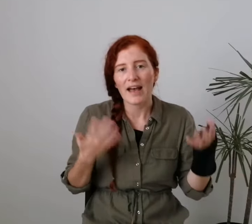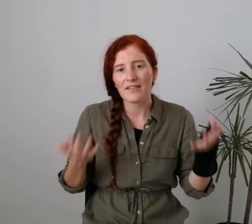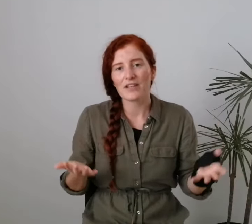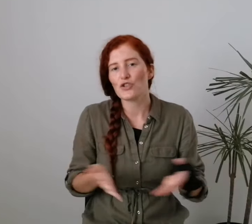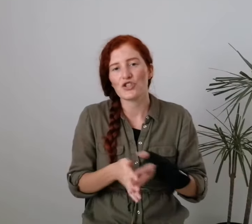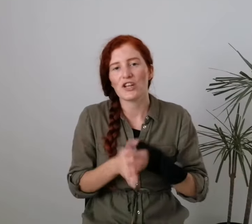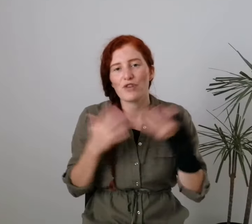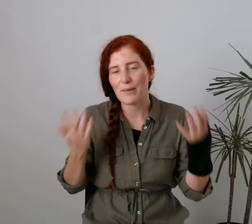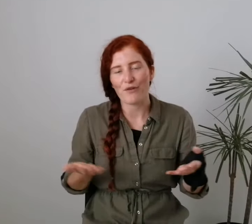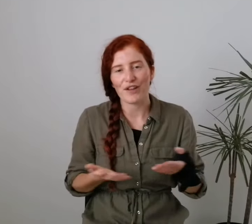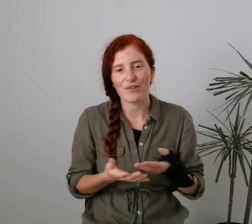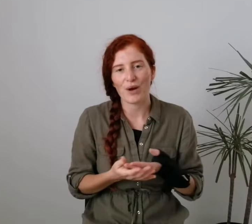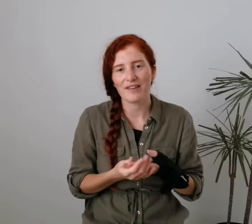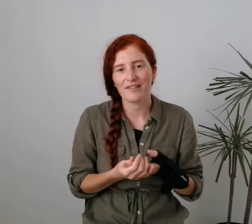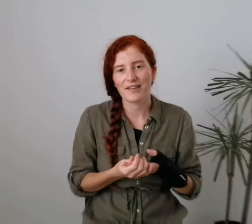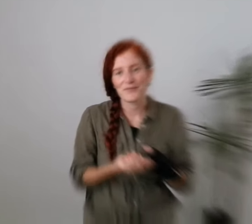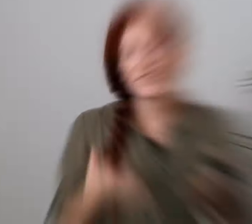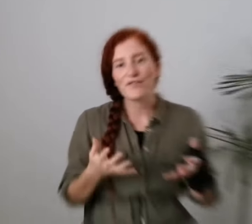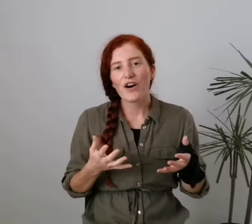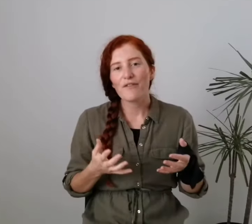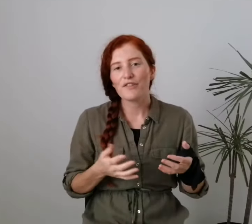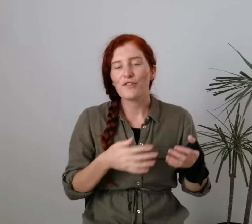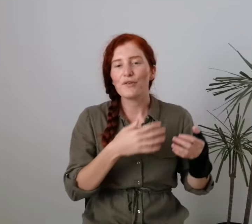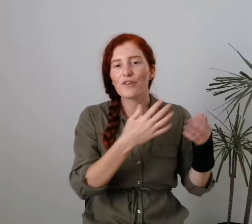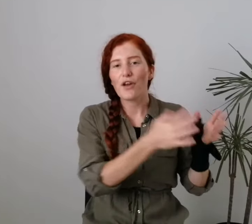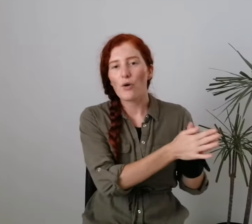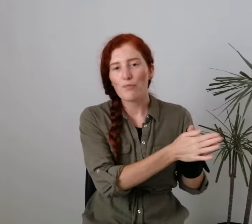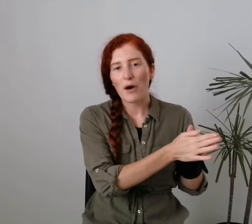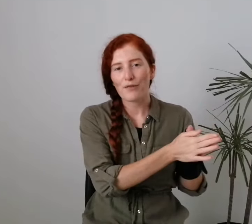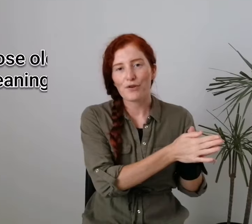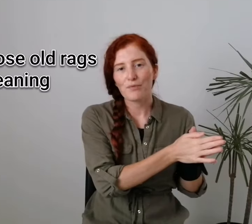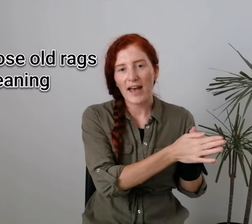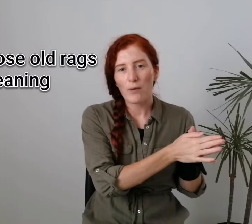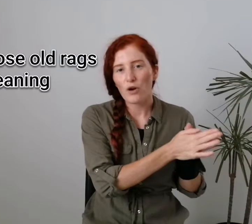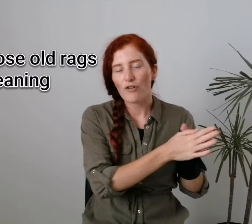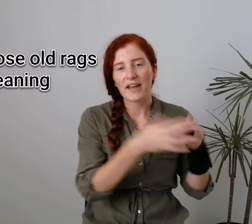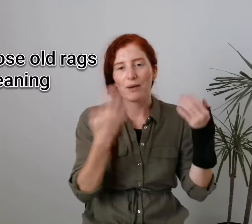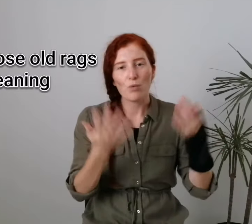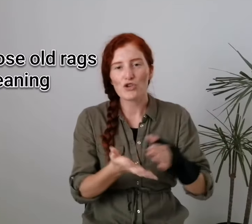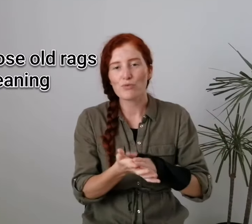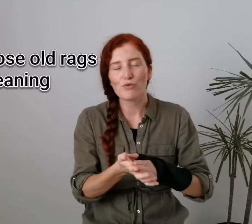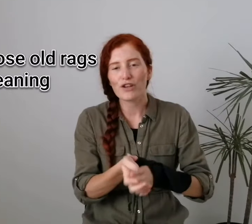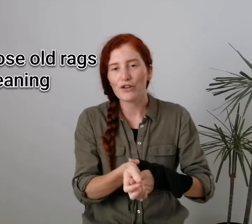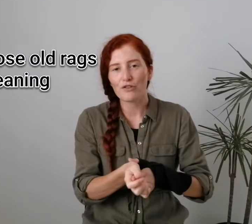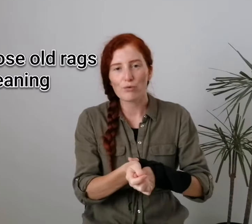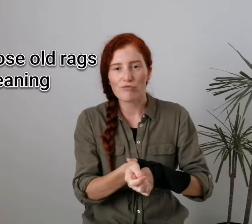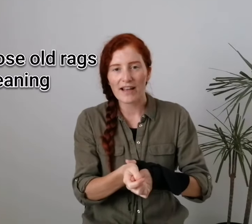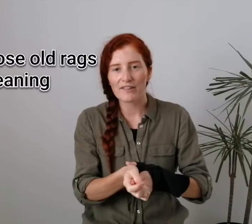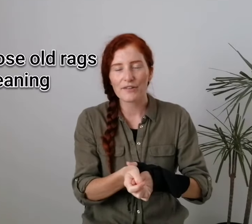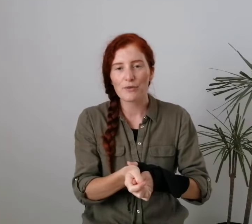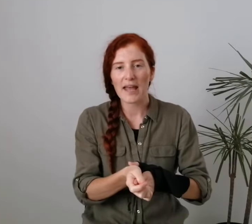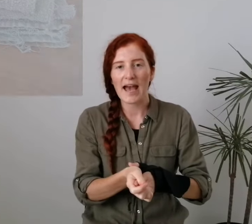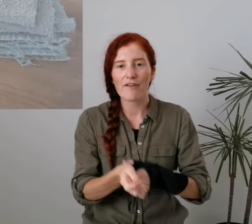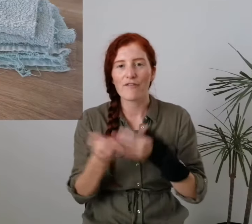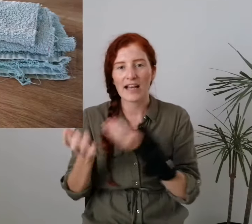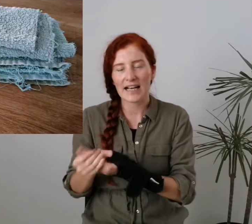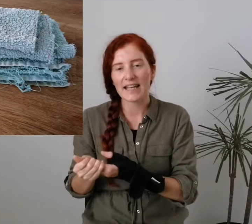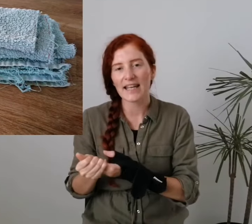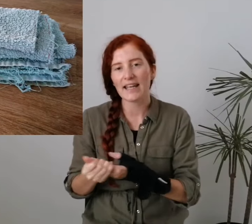And it just generally prevents waste. Twenty five is to use an old bathroom towel or any washable, reusable rags that you may have for cleaning.